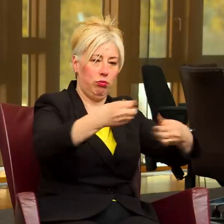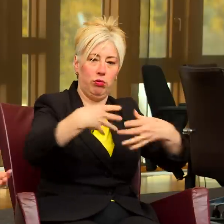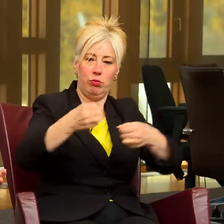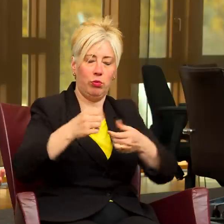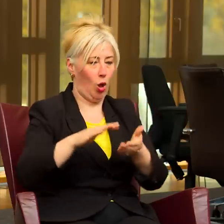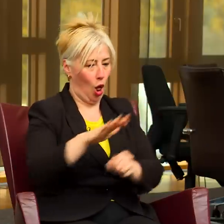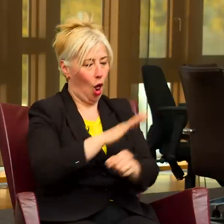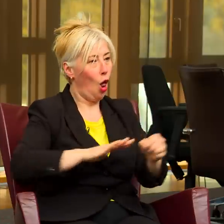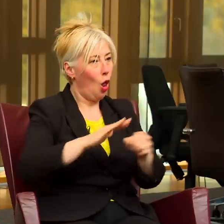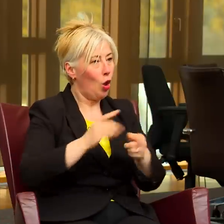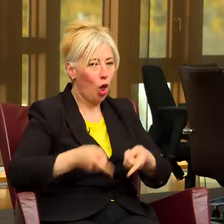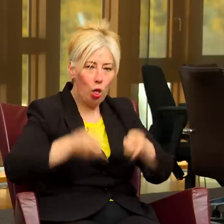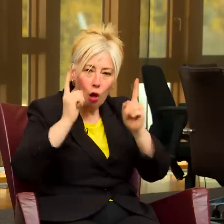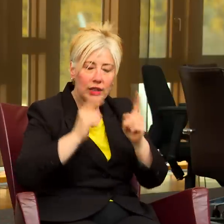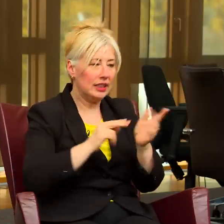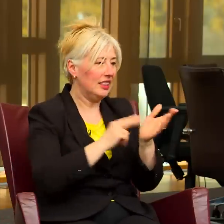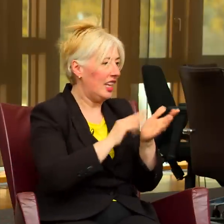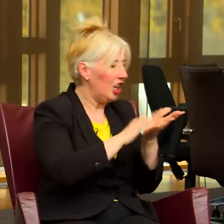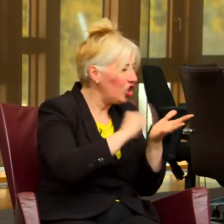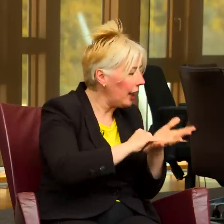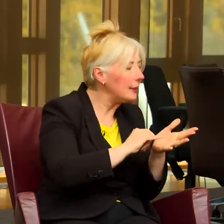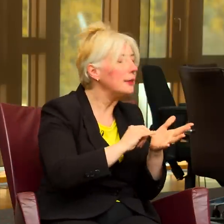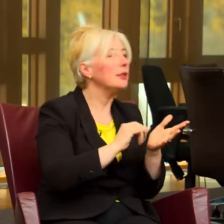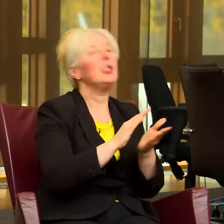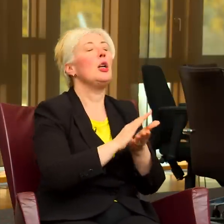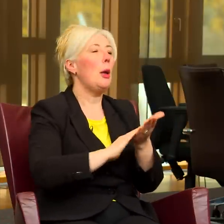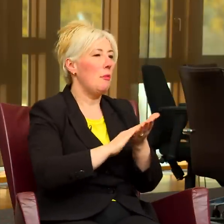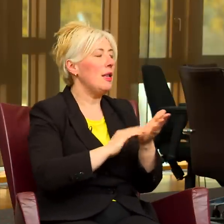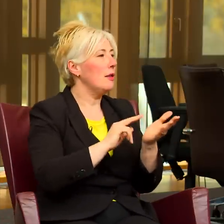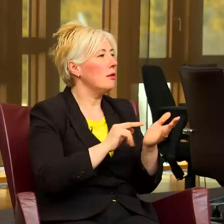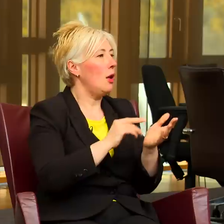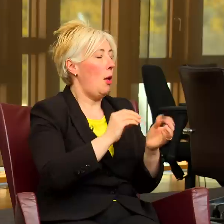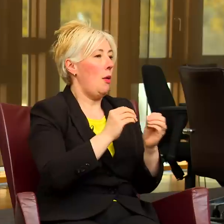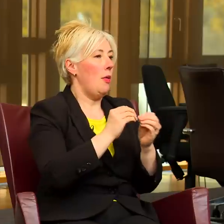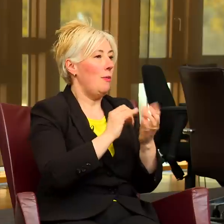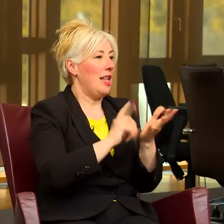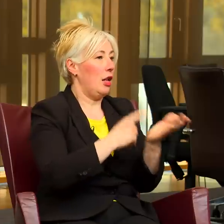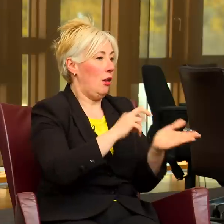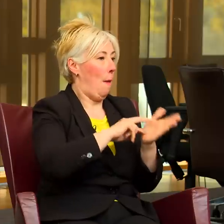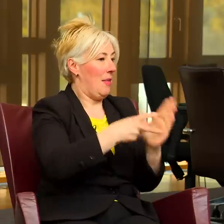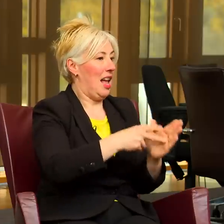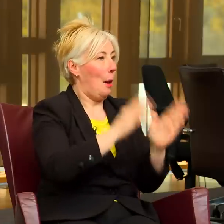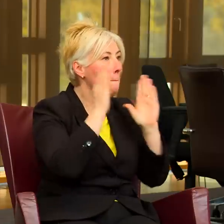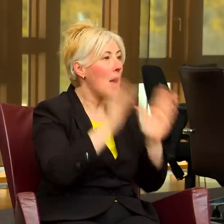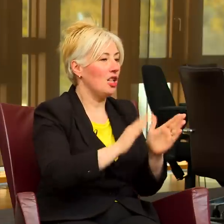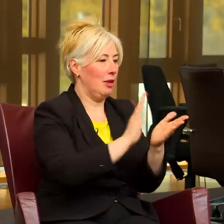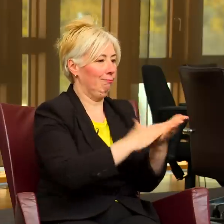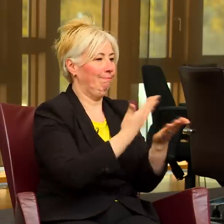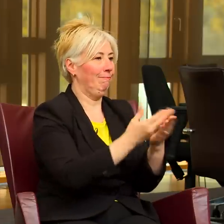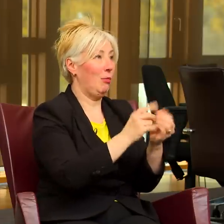national health service boards then the BSL plans must be published in BSL. That's I think one of the most critical points. I think secondly